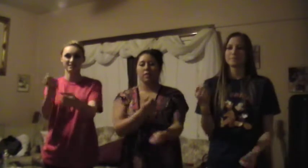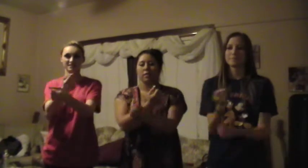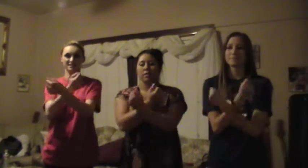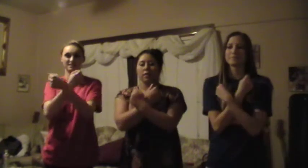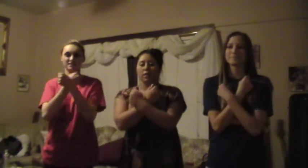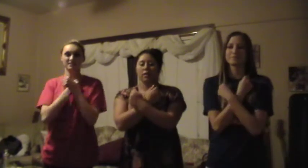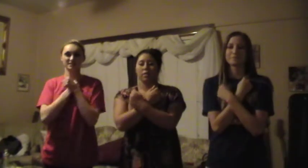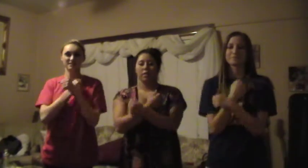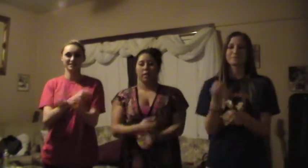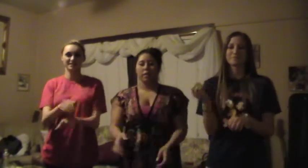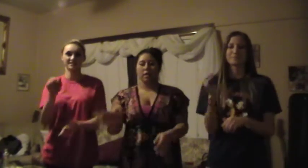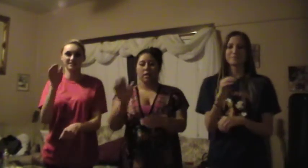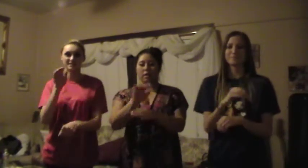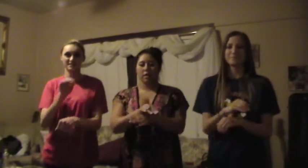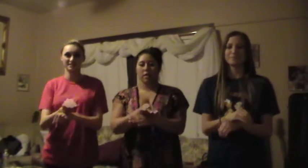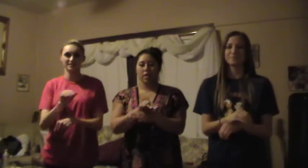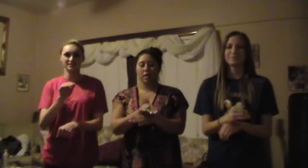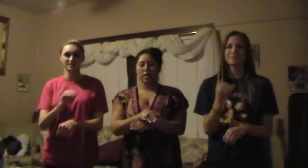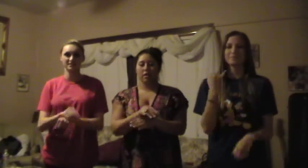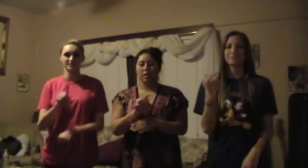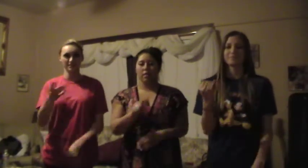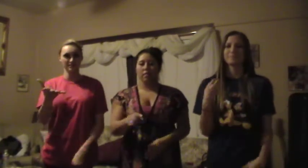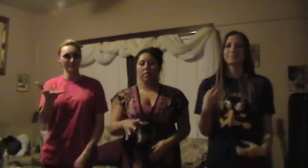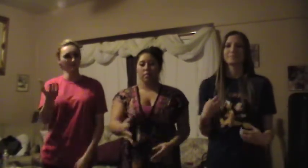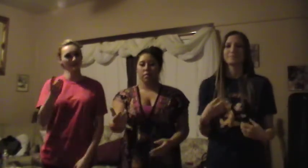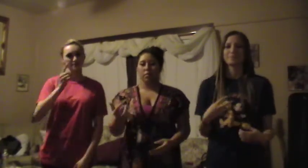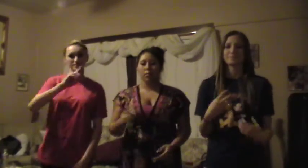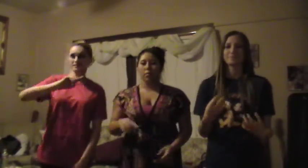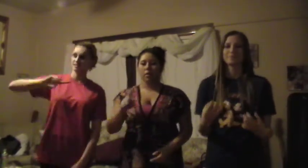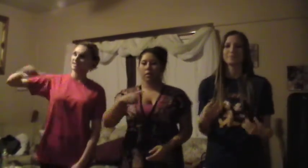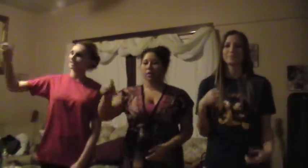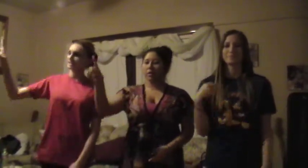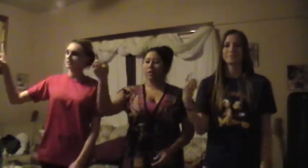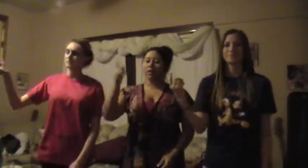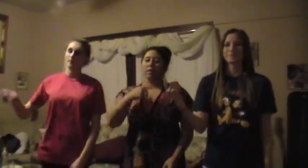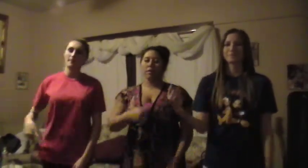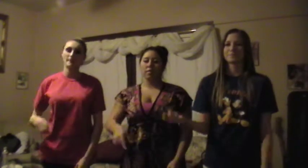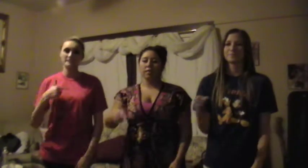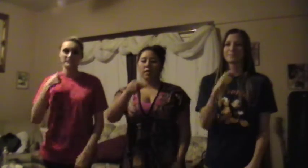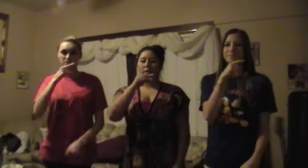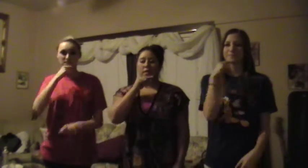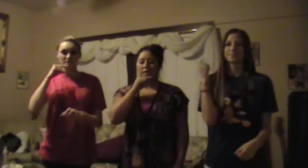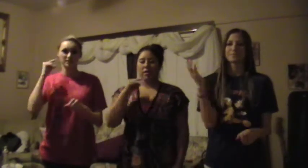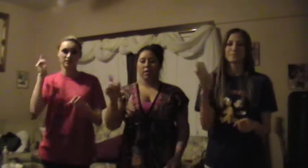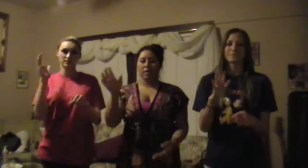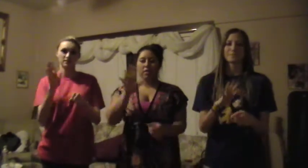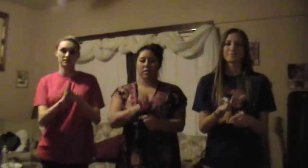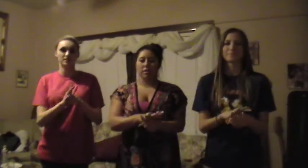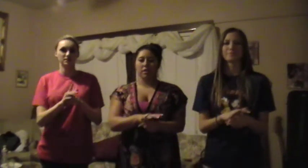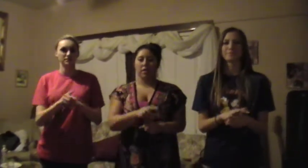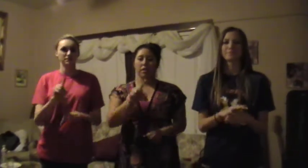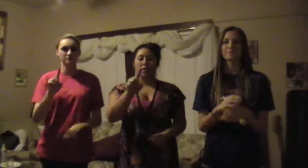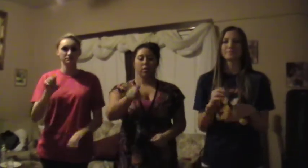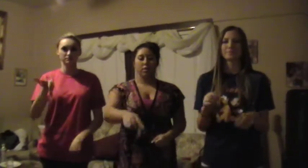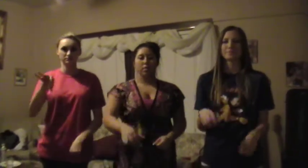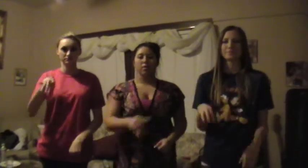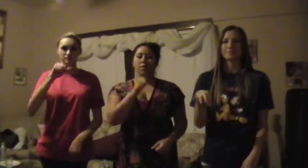to tuck you in at night if you want to leave. I can guarantee you won't